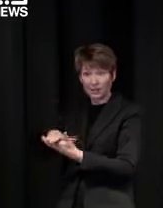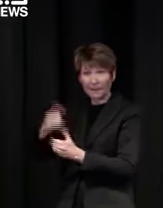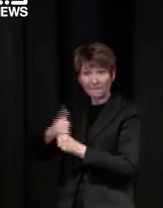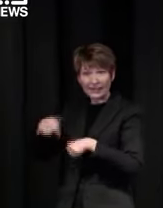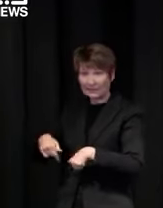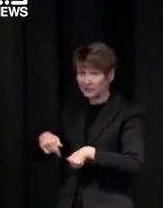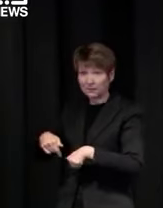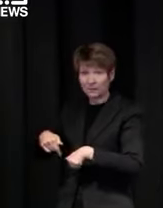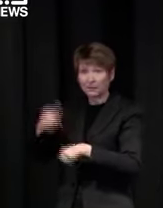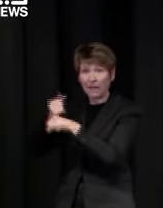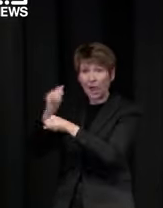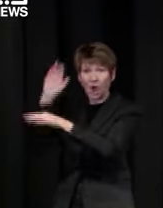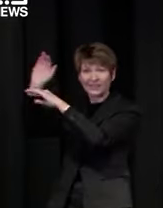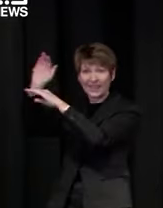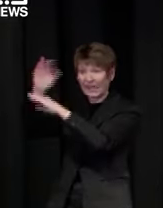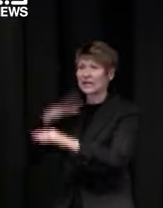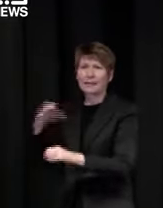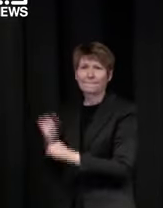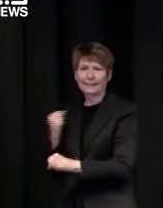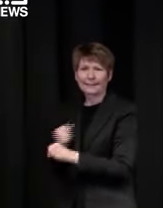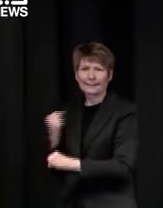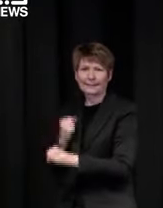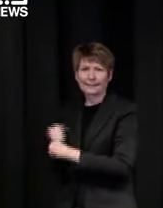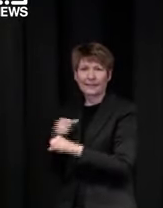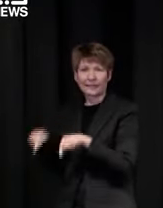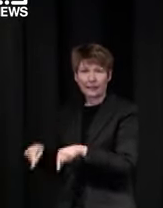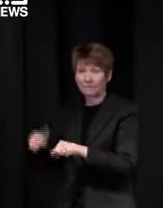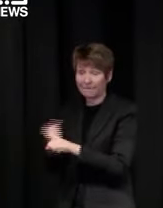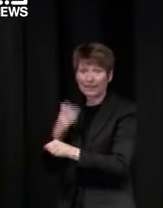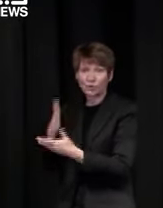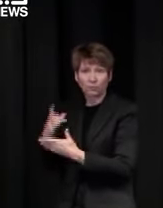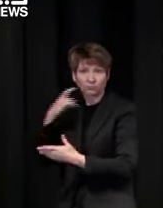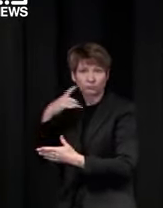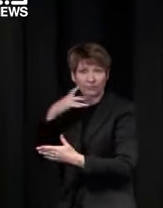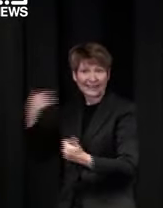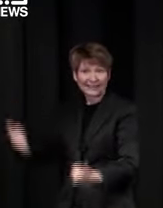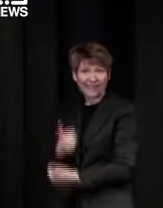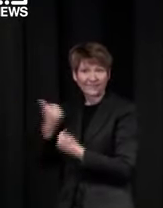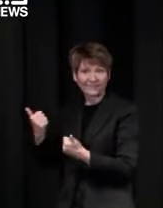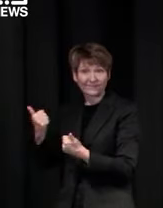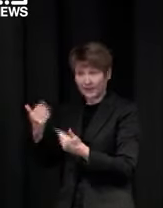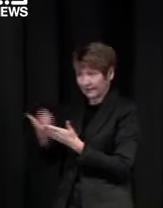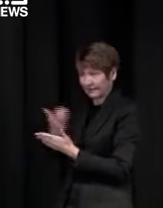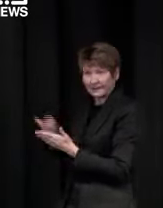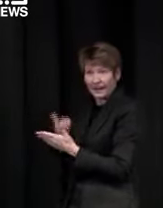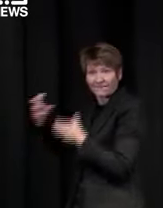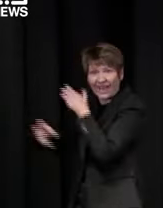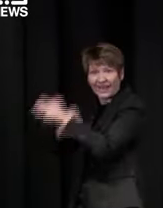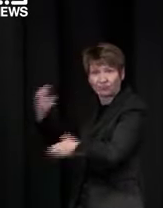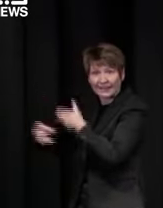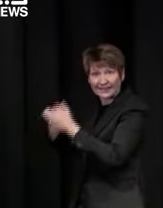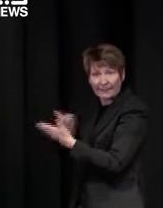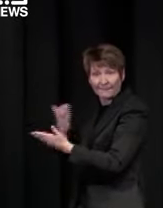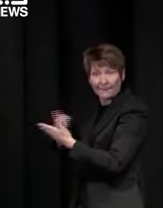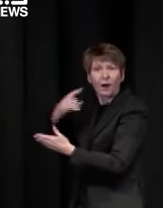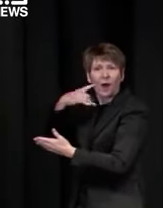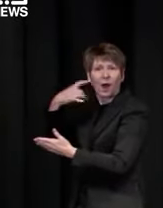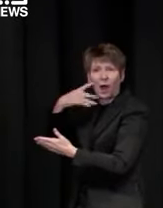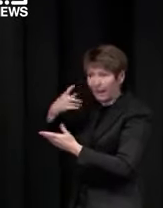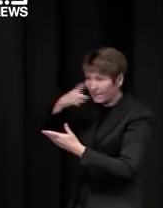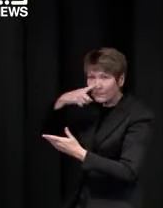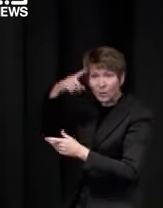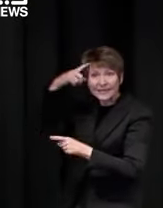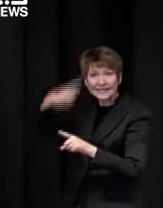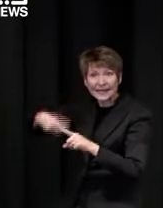one knew and it was best that a whole lot of ventilators were in our warehouse rather than in somebody else's warehouse uh it's also